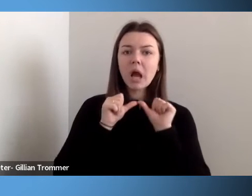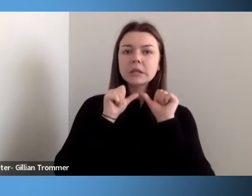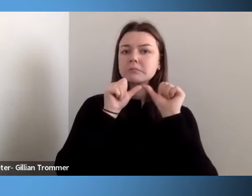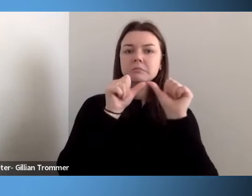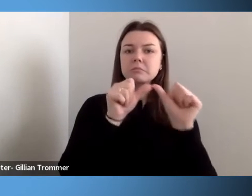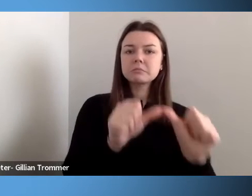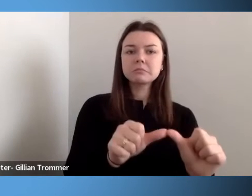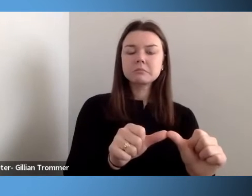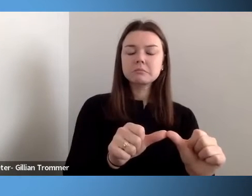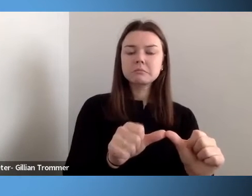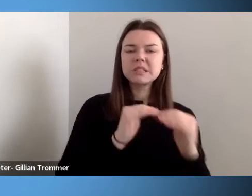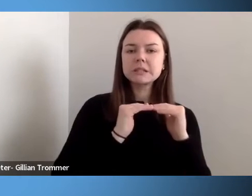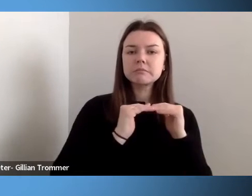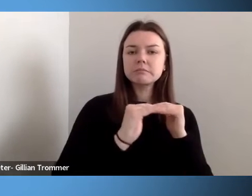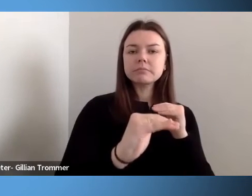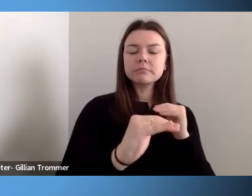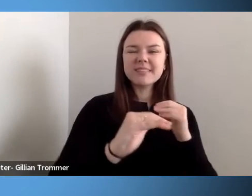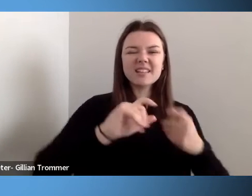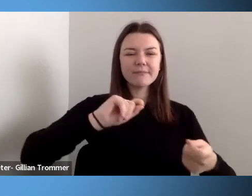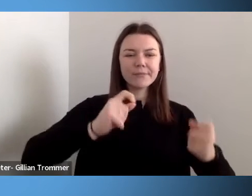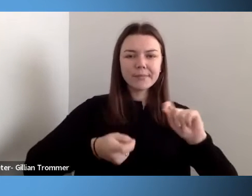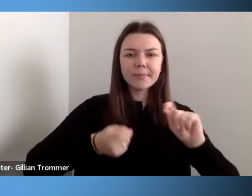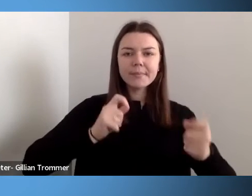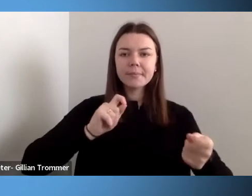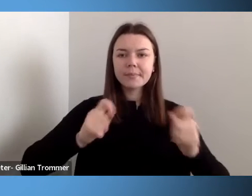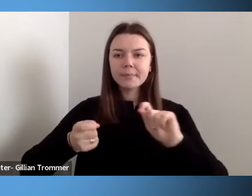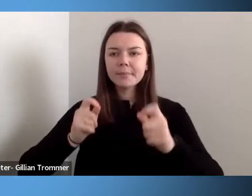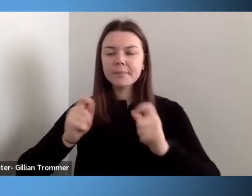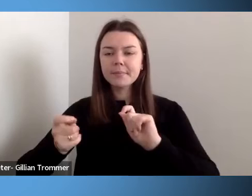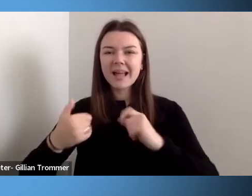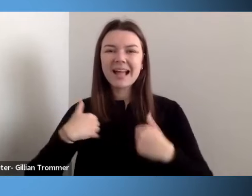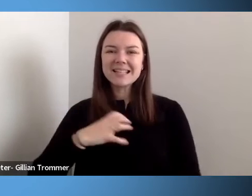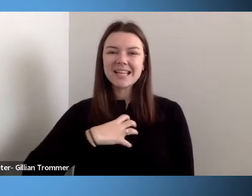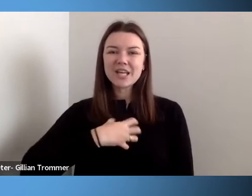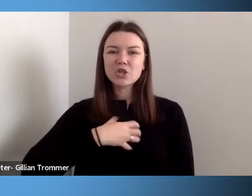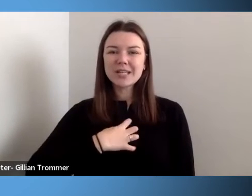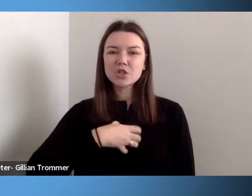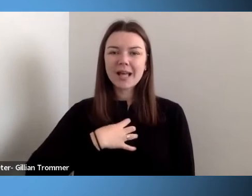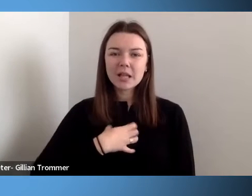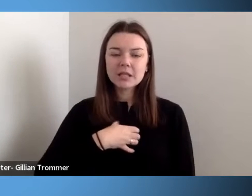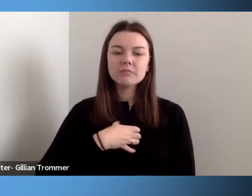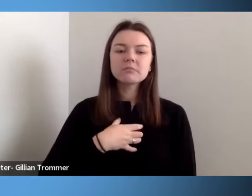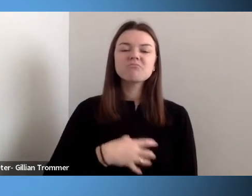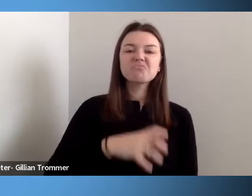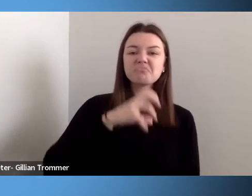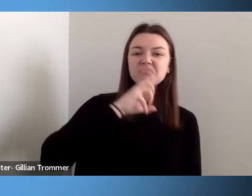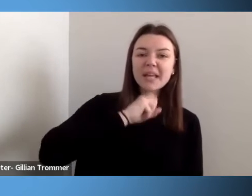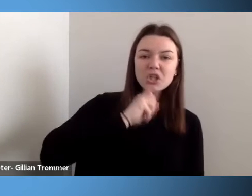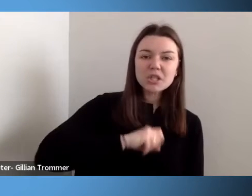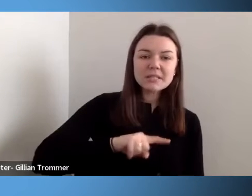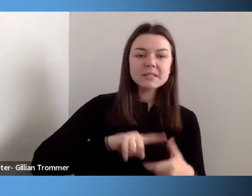that has the intersectionality across the ages, the ethnicities, genders,